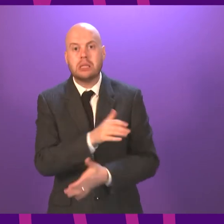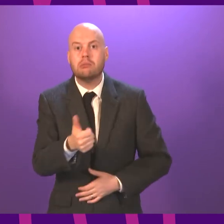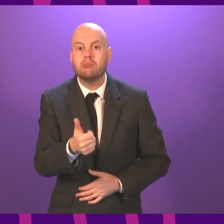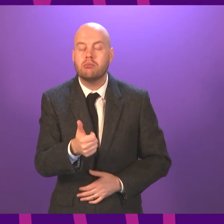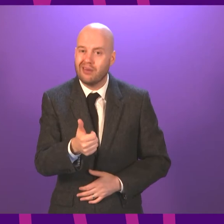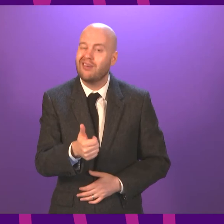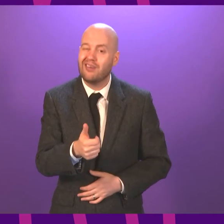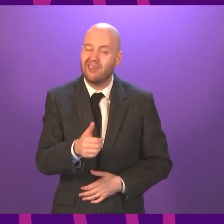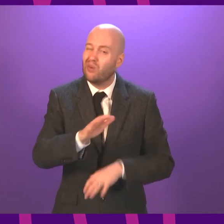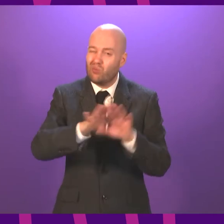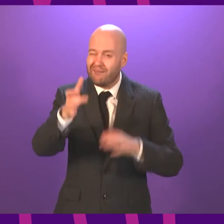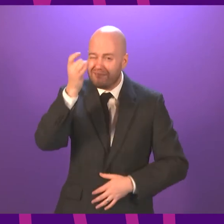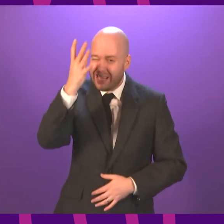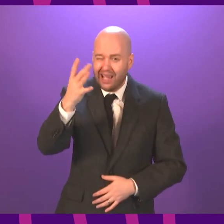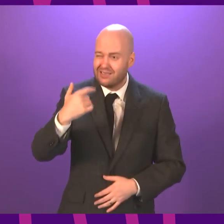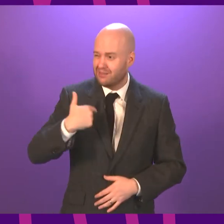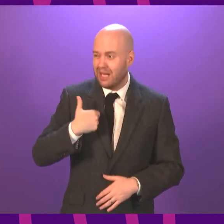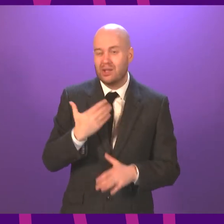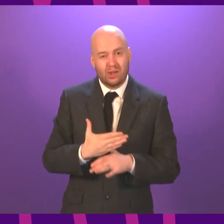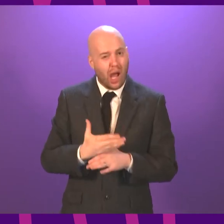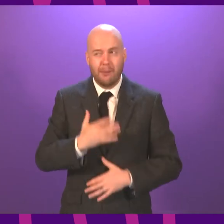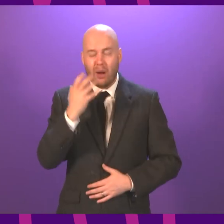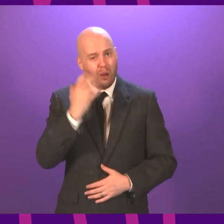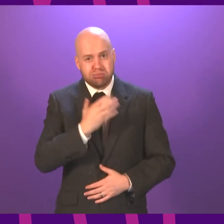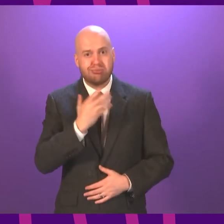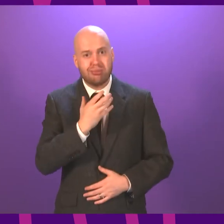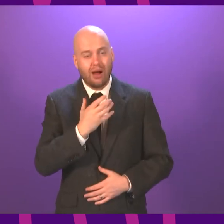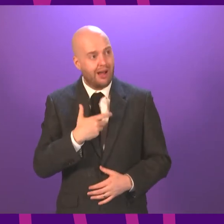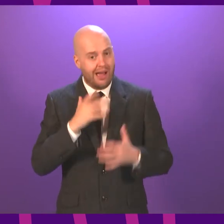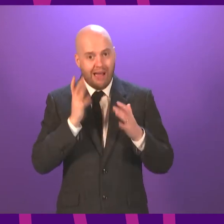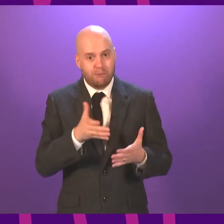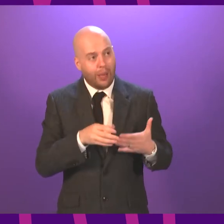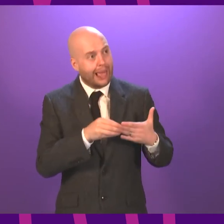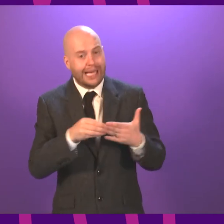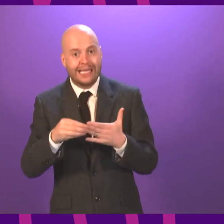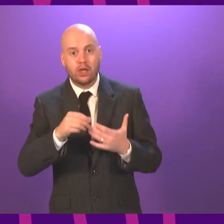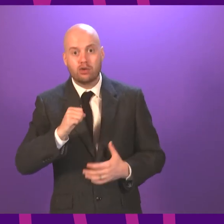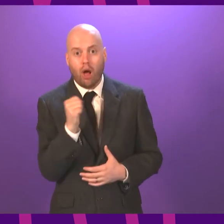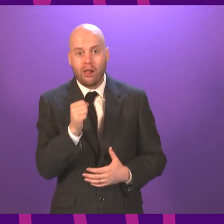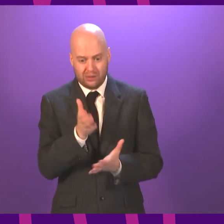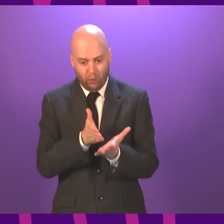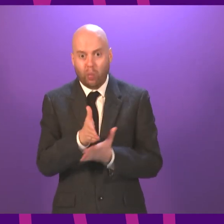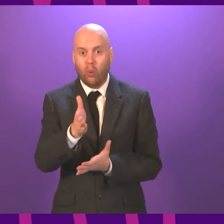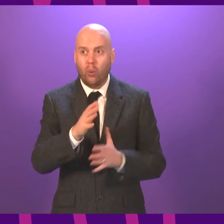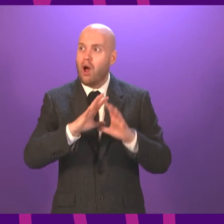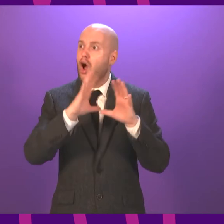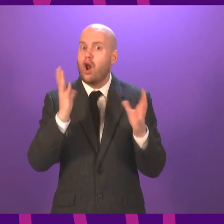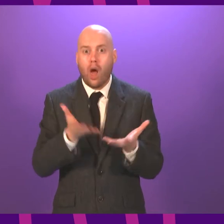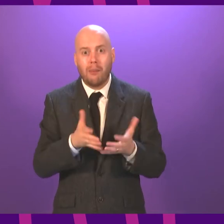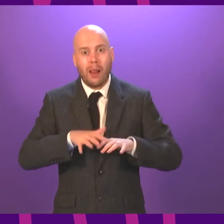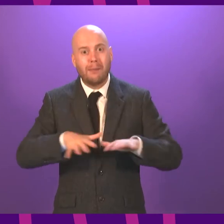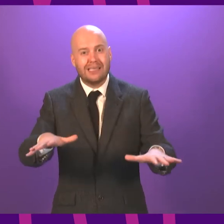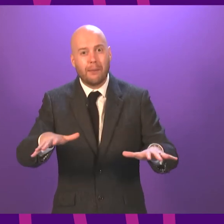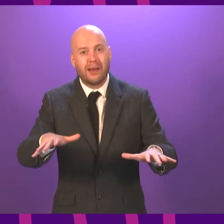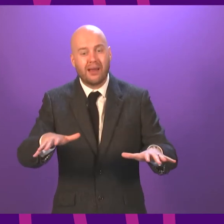through this pandemic, I want as much as anybody wants to make sure that we learn the right lessons.